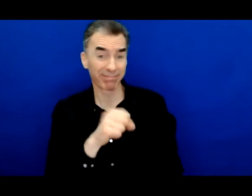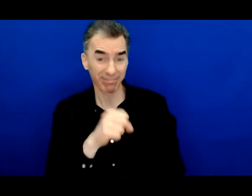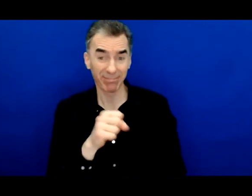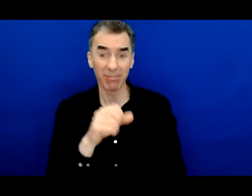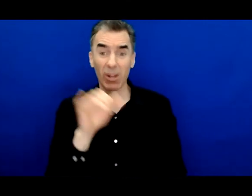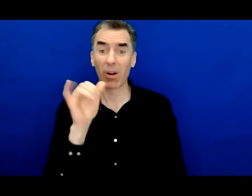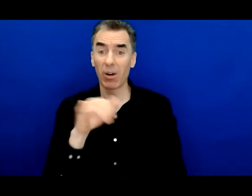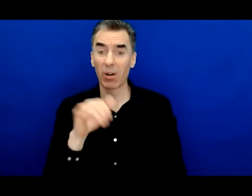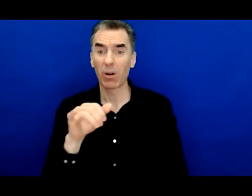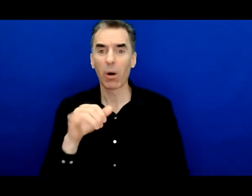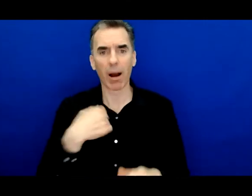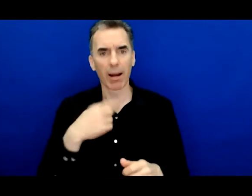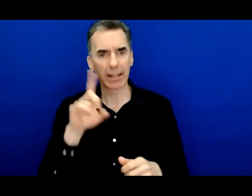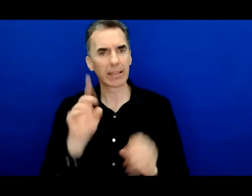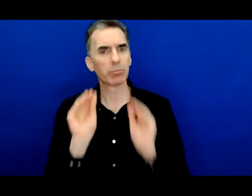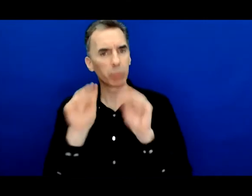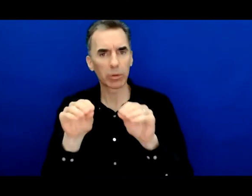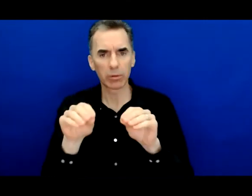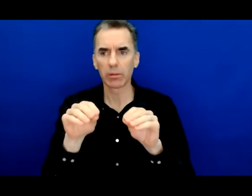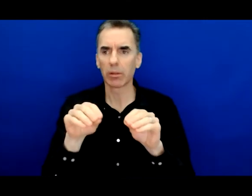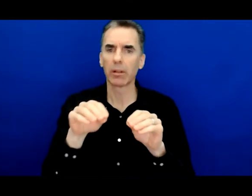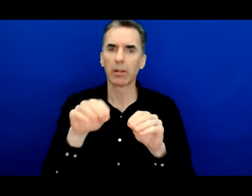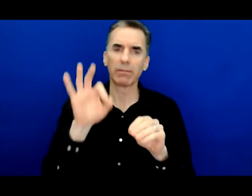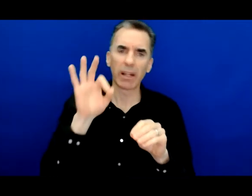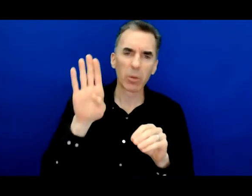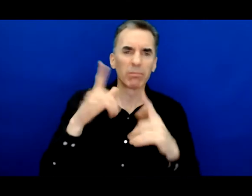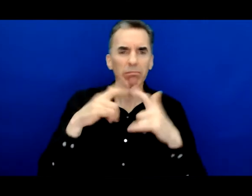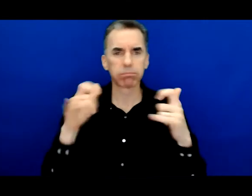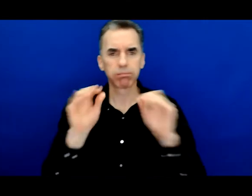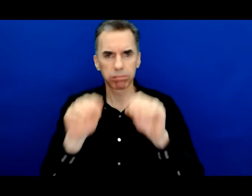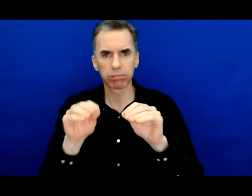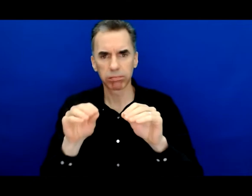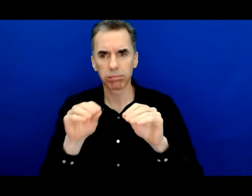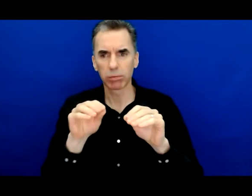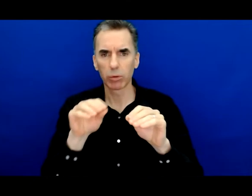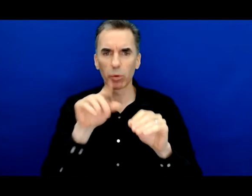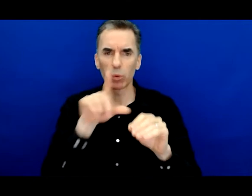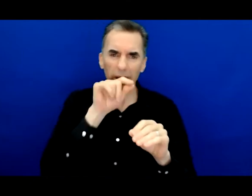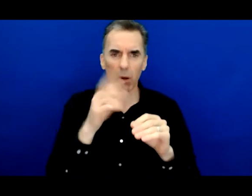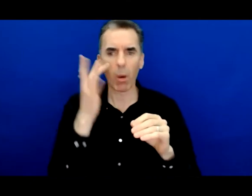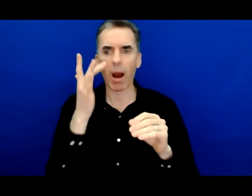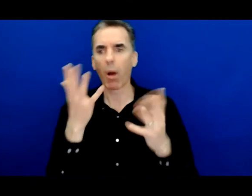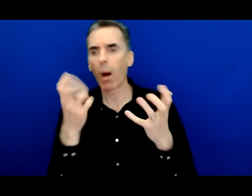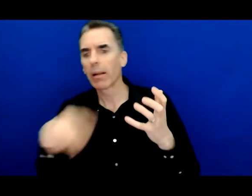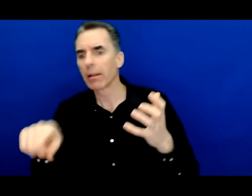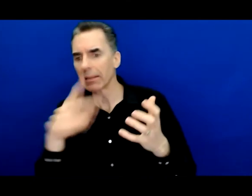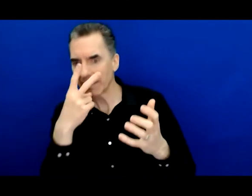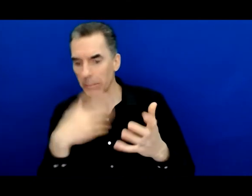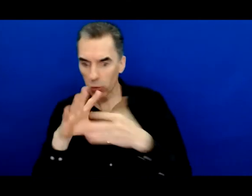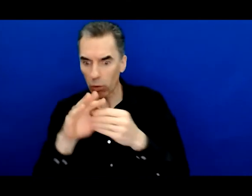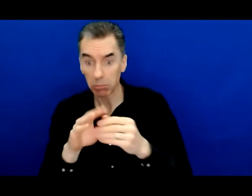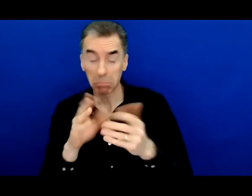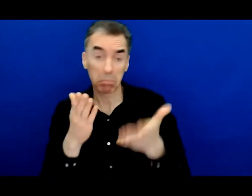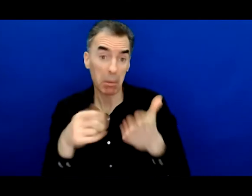purpose so people can really challenge me and I can generate conversations about why I do what I do yes that is beautiful and